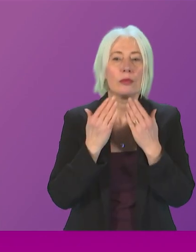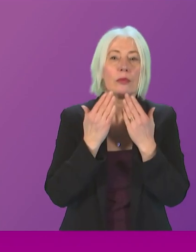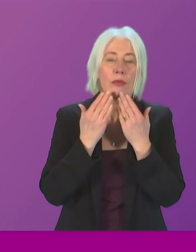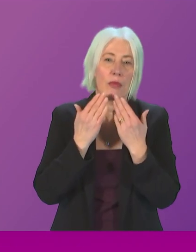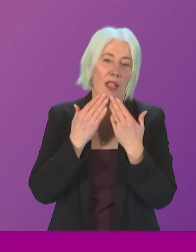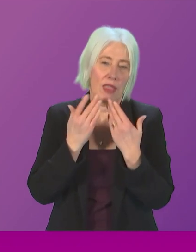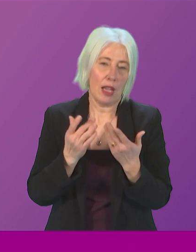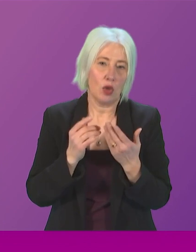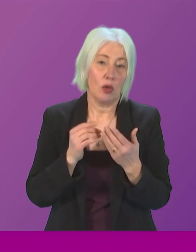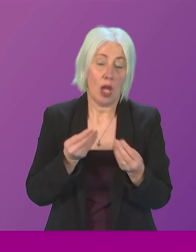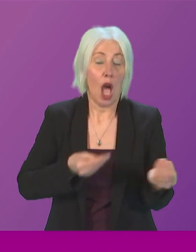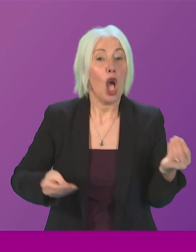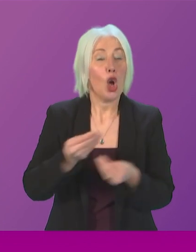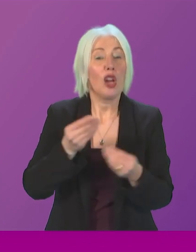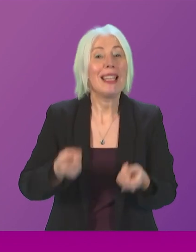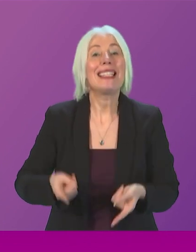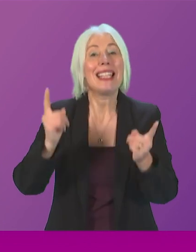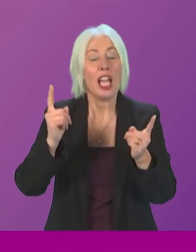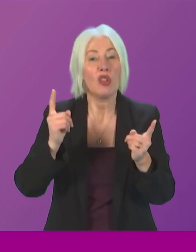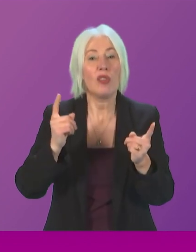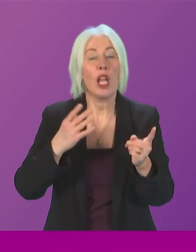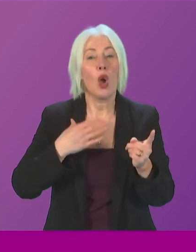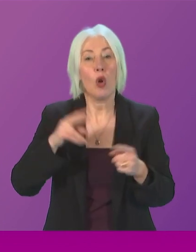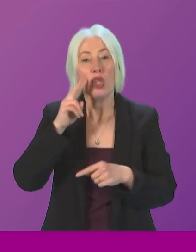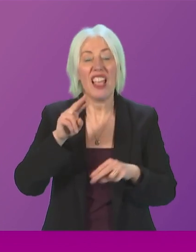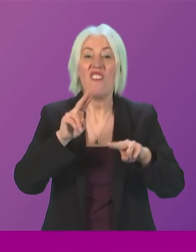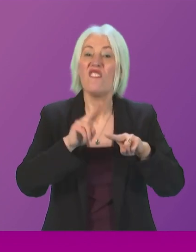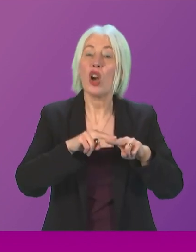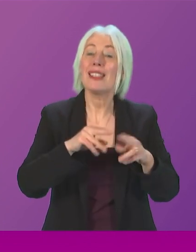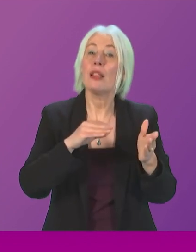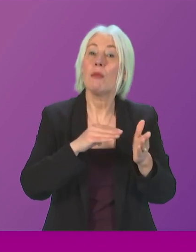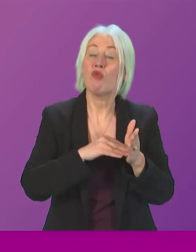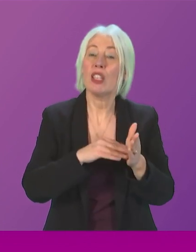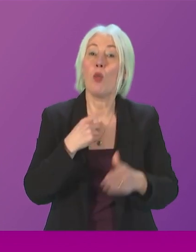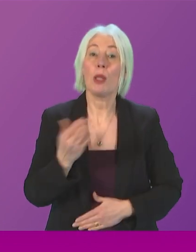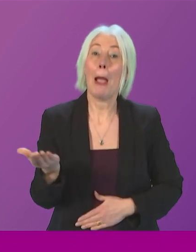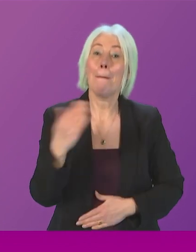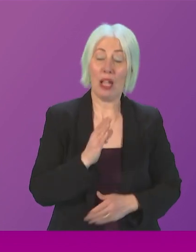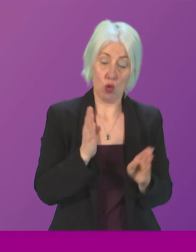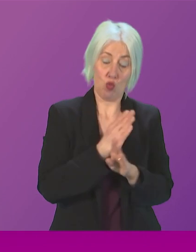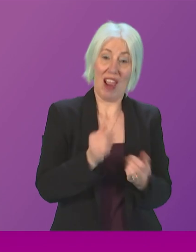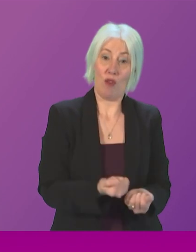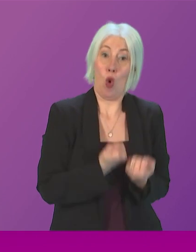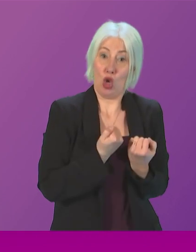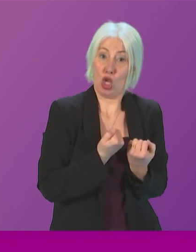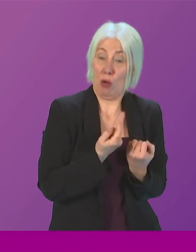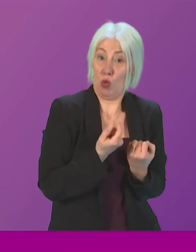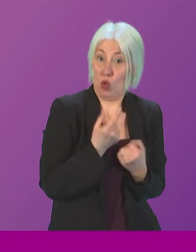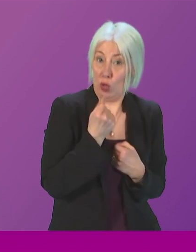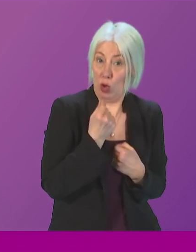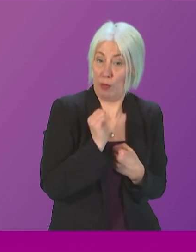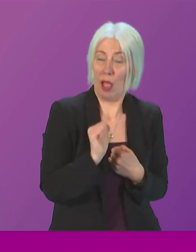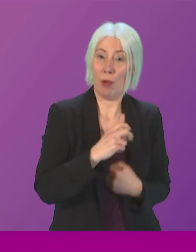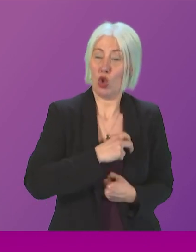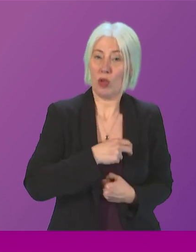the economy secretary has now said he would like to see Ferguson Marine return to private ownership as soon as possible the GMB rightly